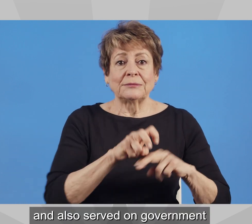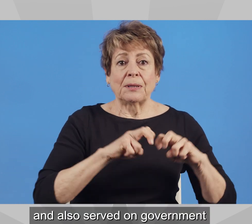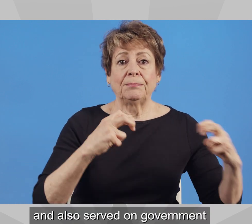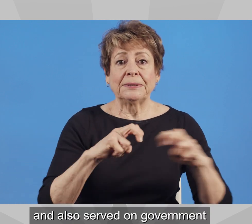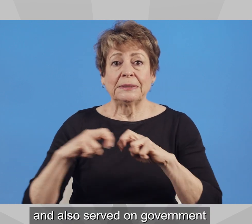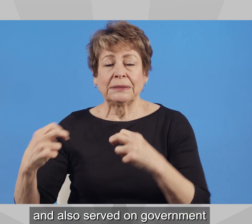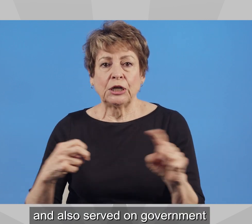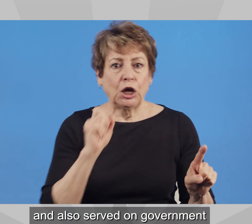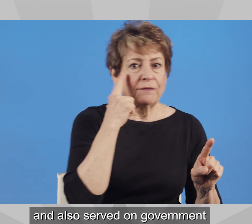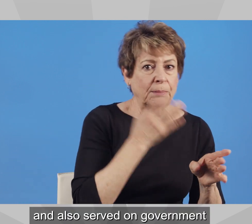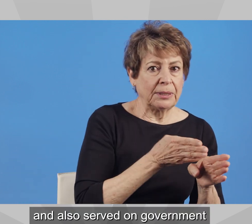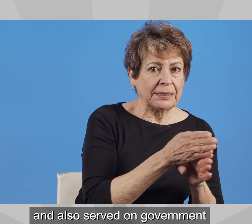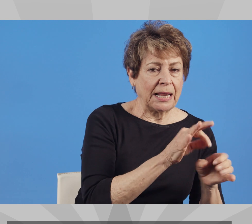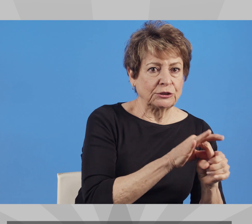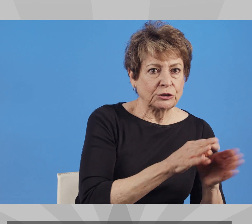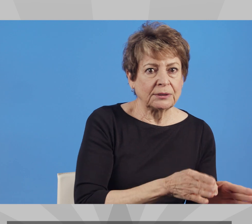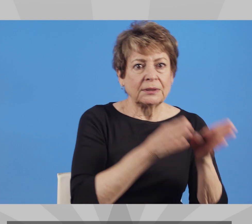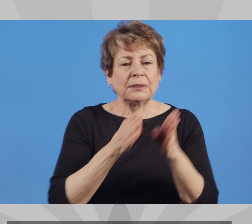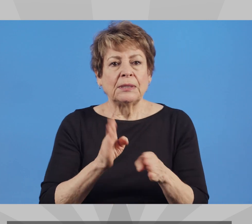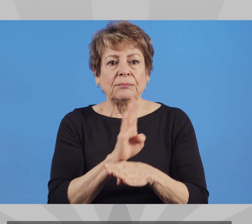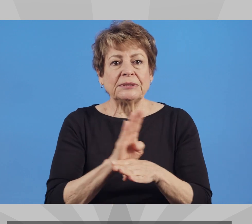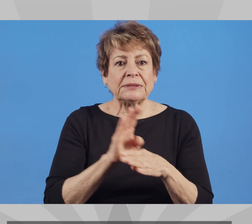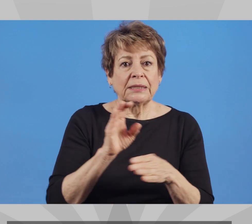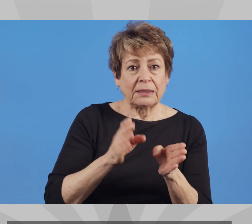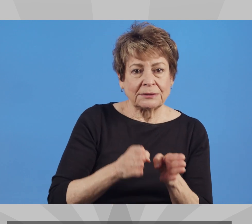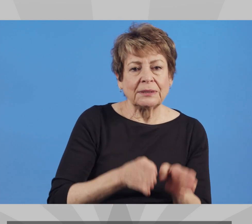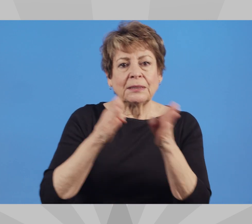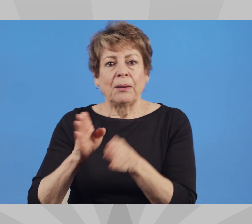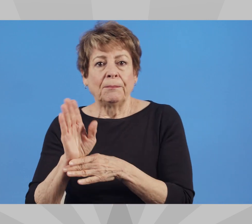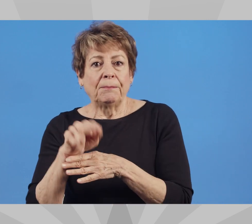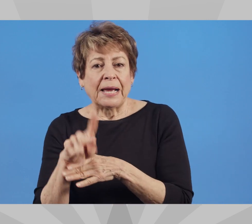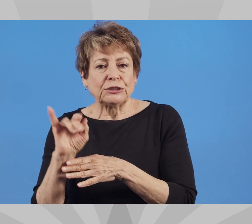and elections, commerce, and banking and insurance committees.